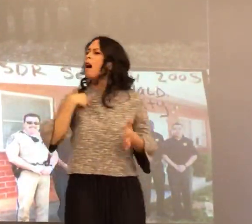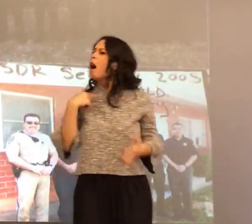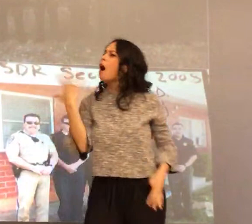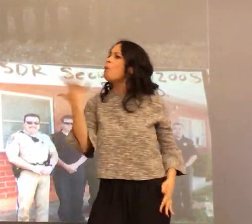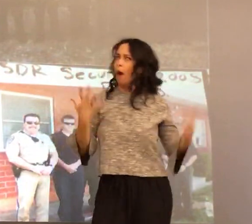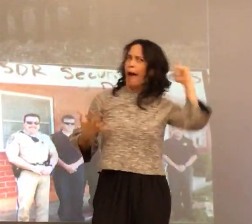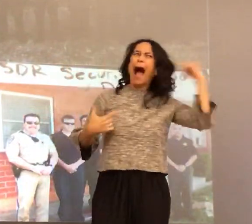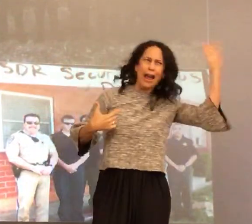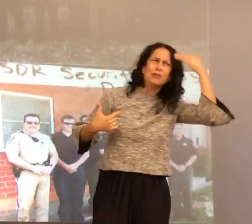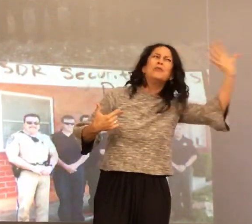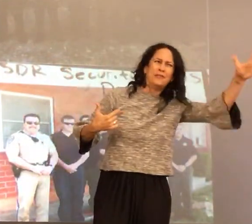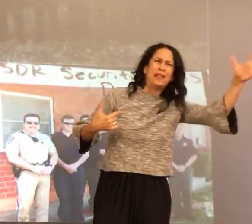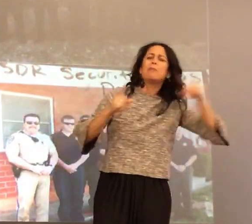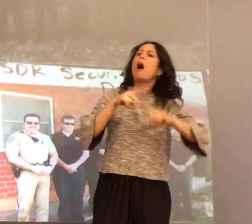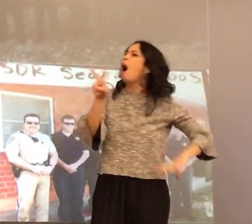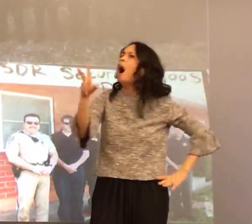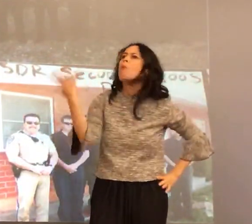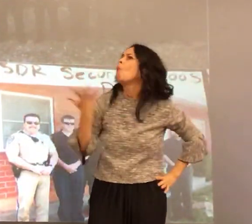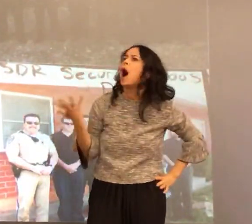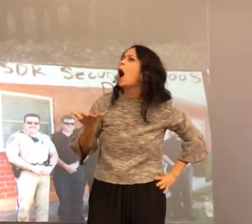like, what, Don? And he says, you know,